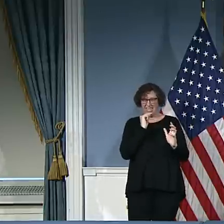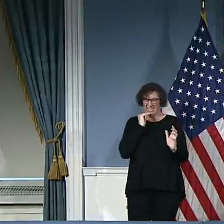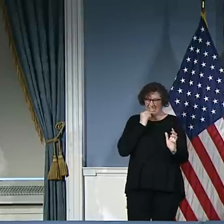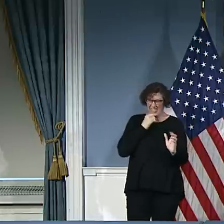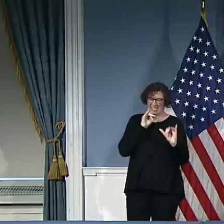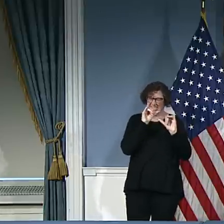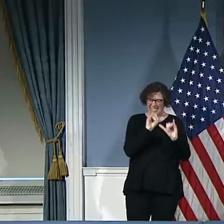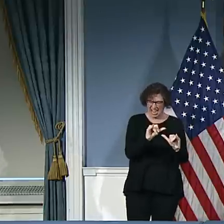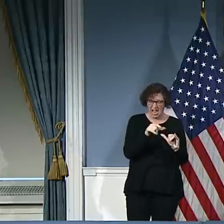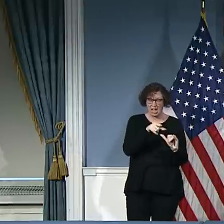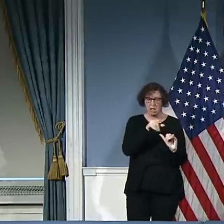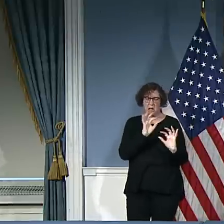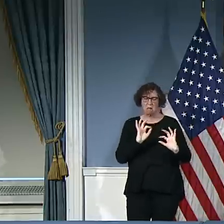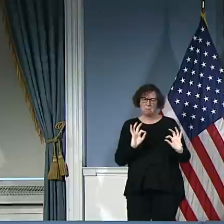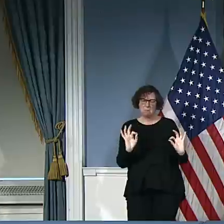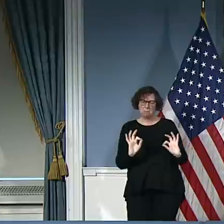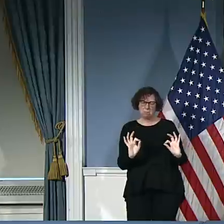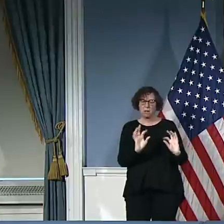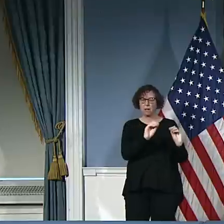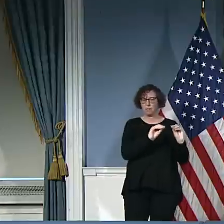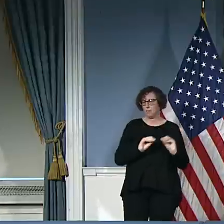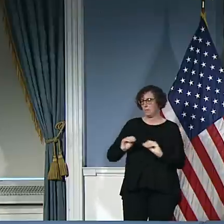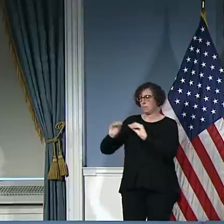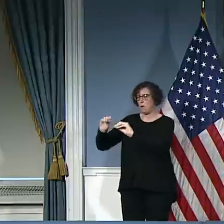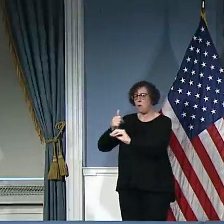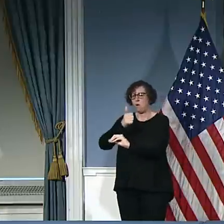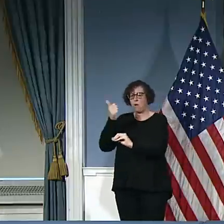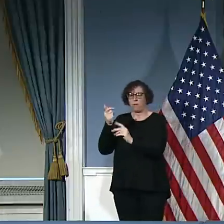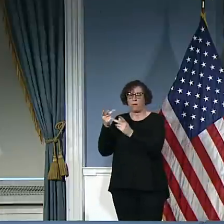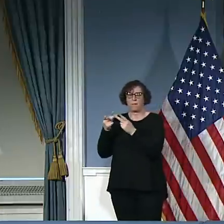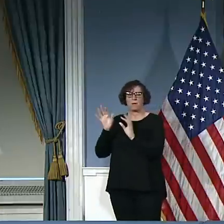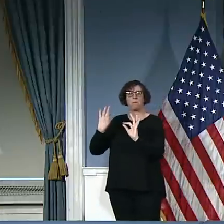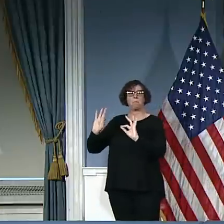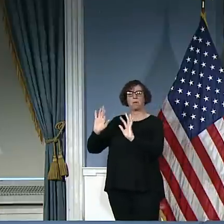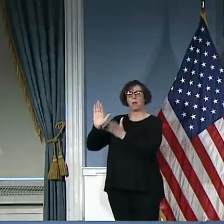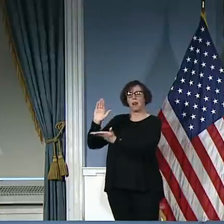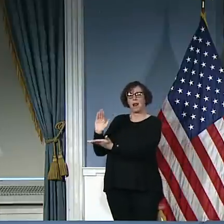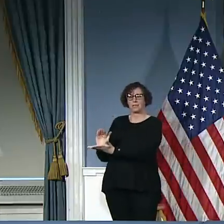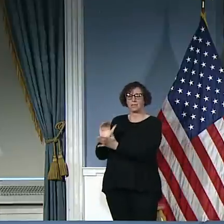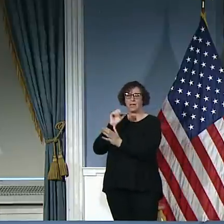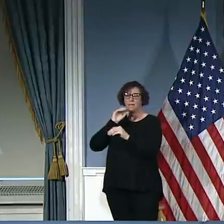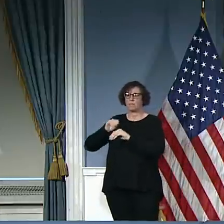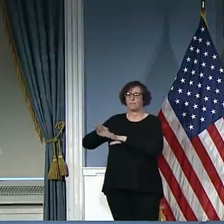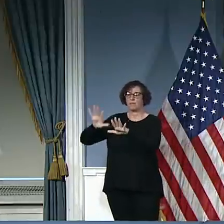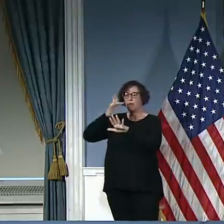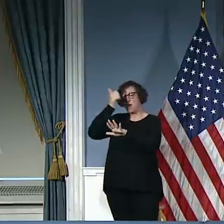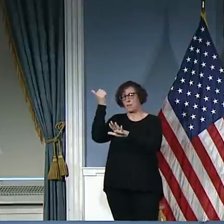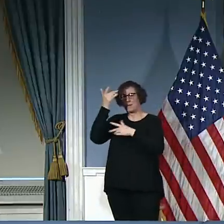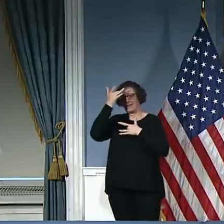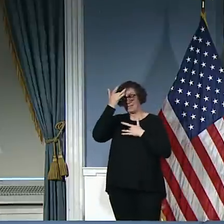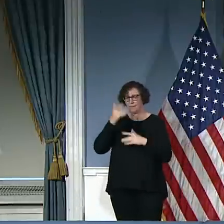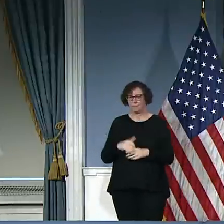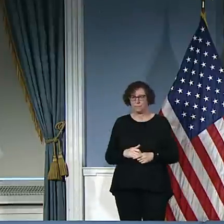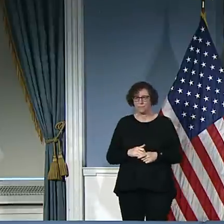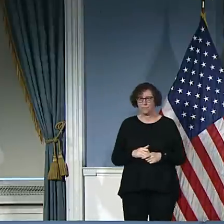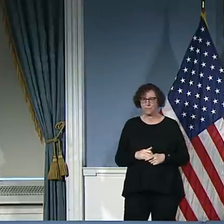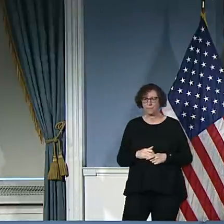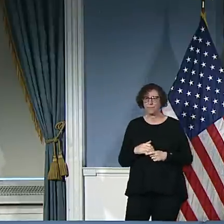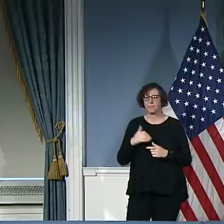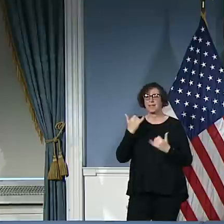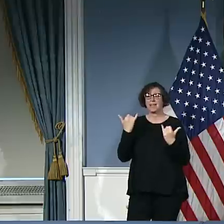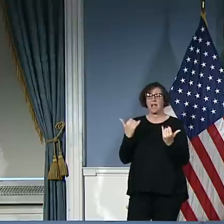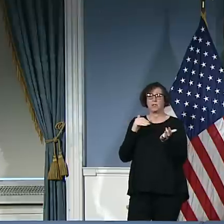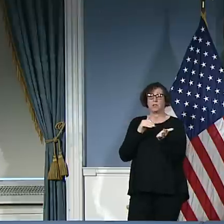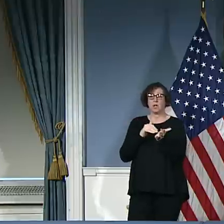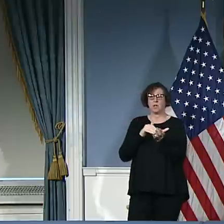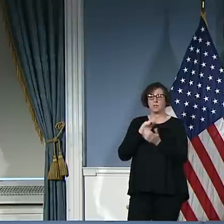who need to be hospitalized and who will require intensive care support, there are also those people that will continue to